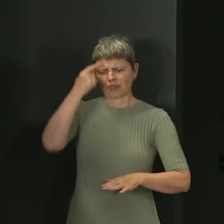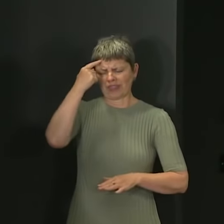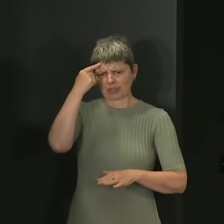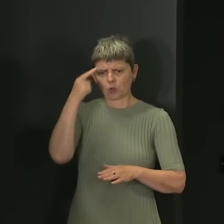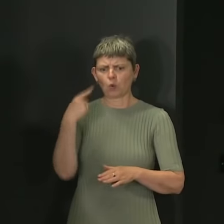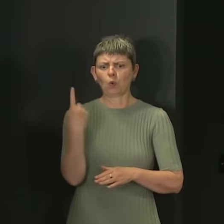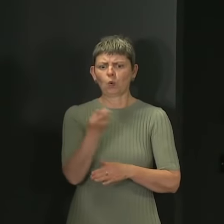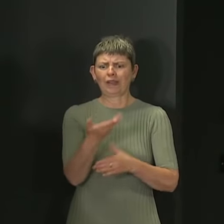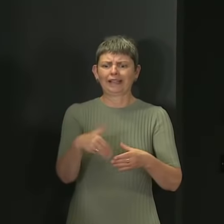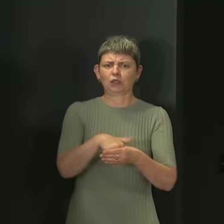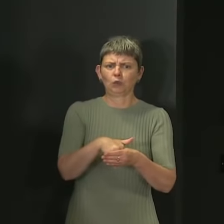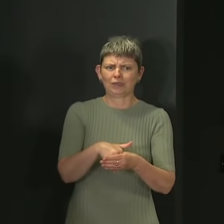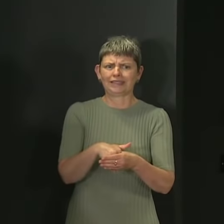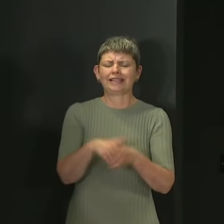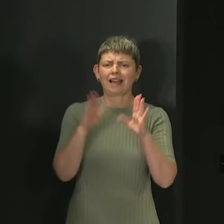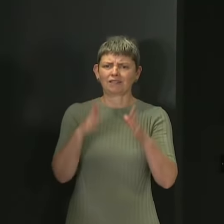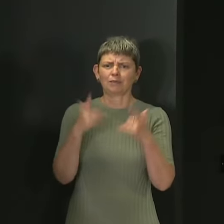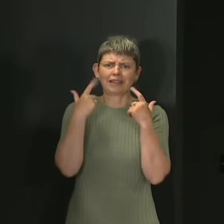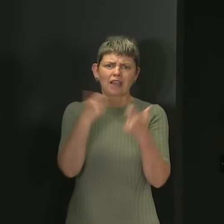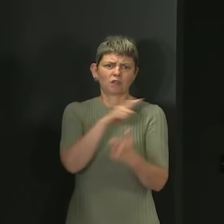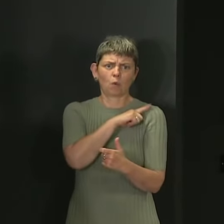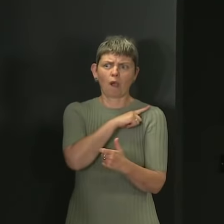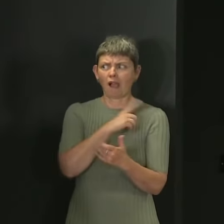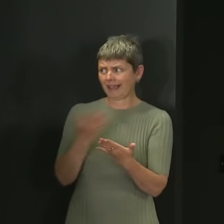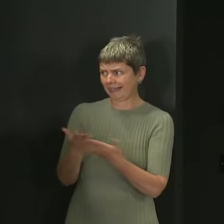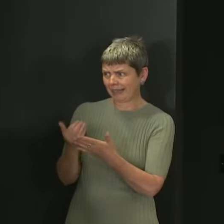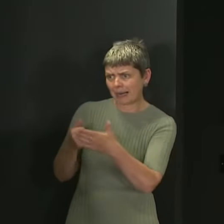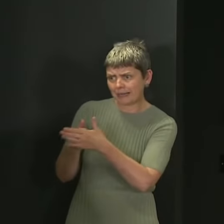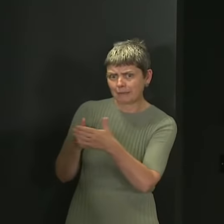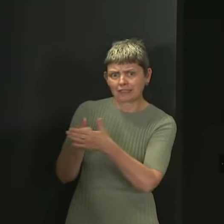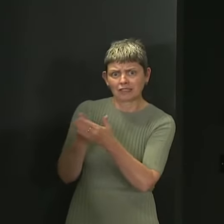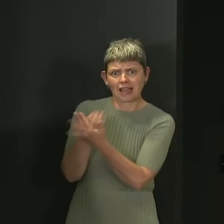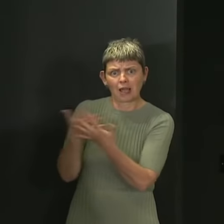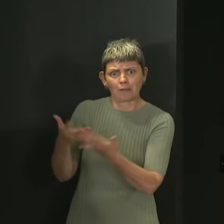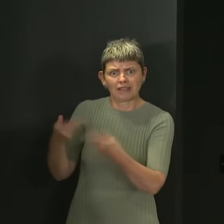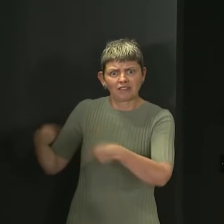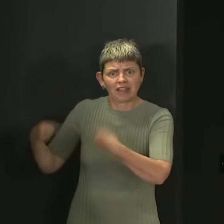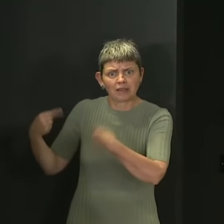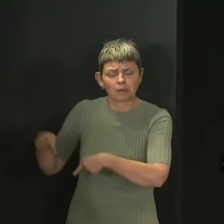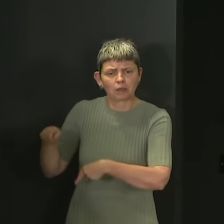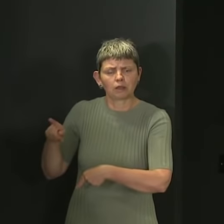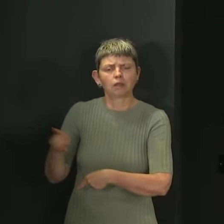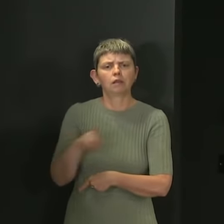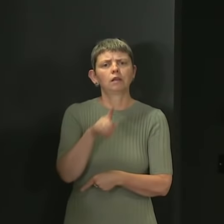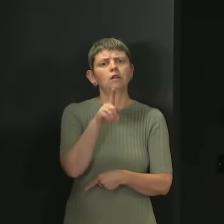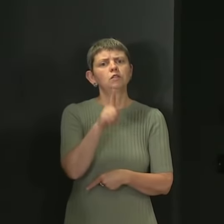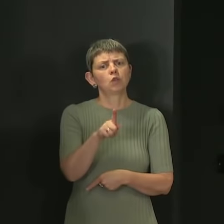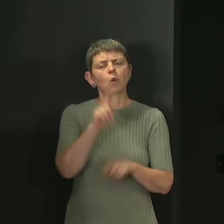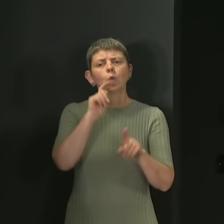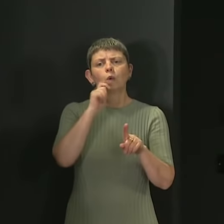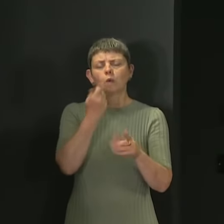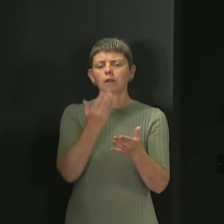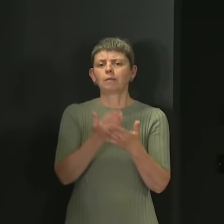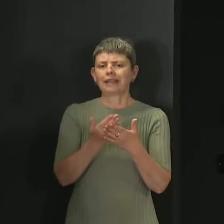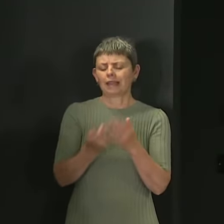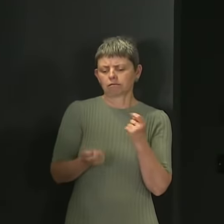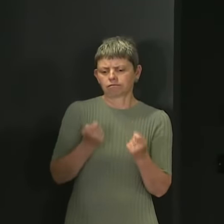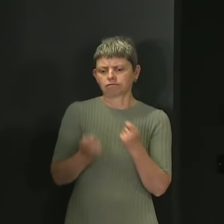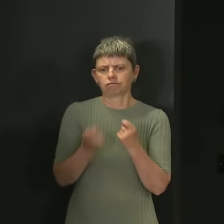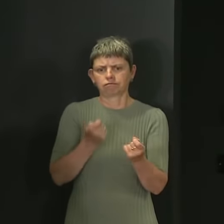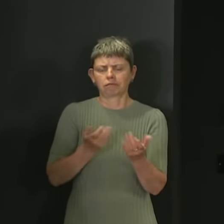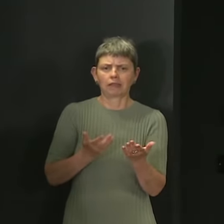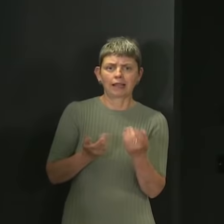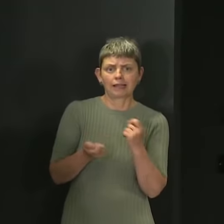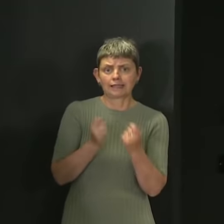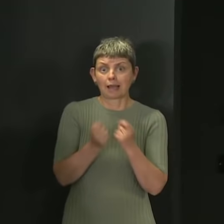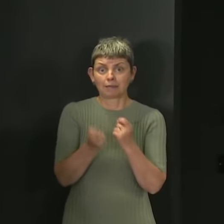pandemic has also meant that situations can change hugely at very short notice. So we'll adapt our approach to any changes that occur throughout flu season,